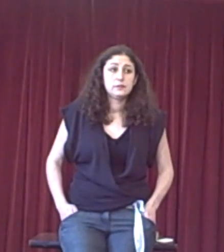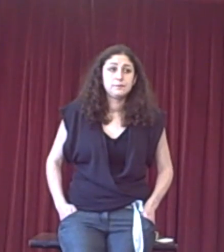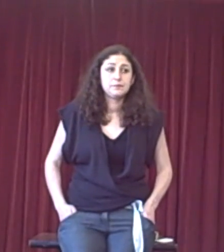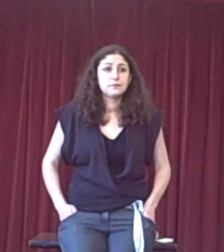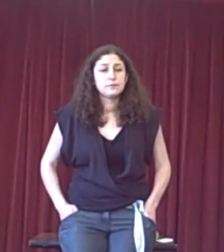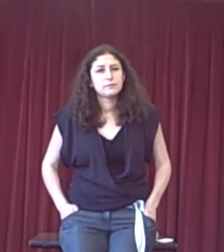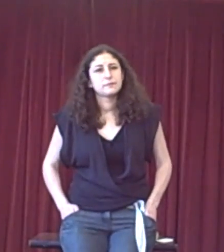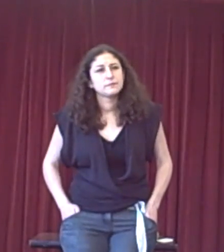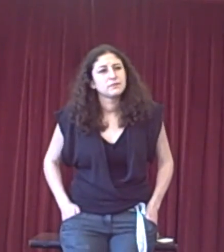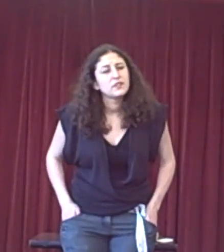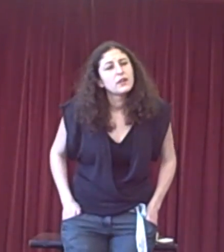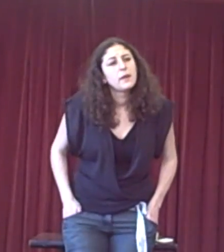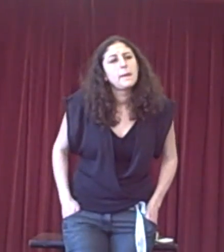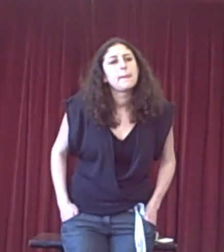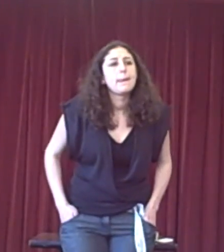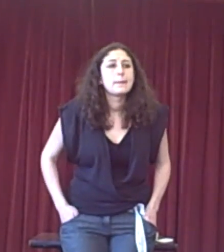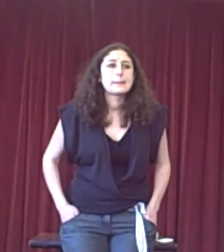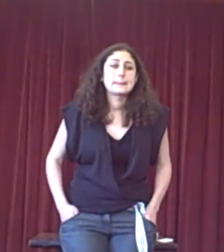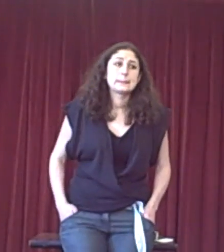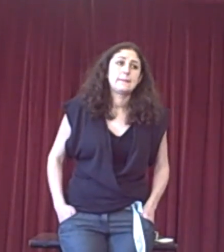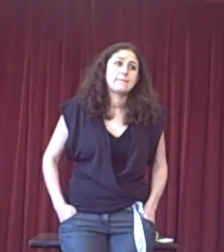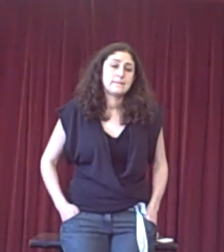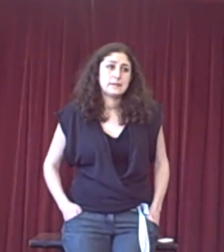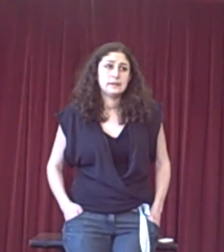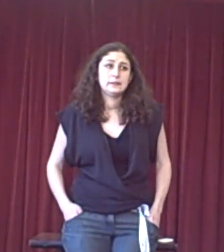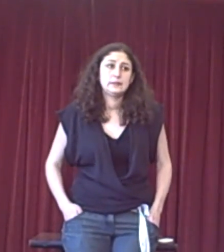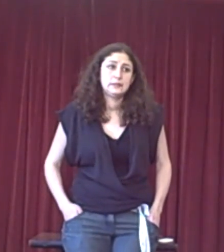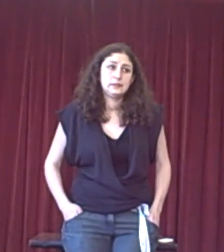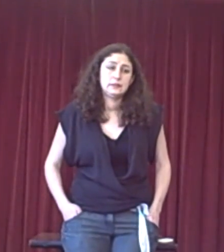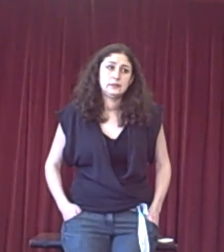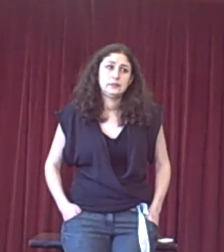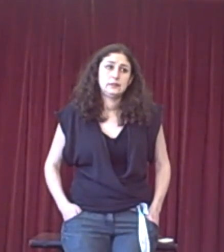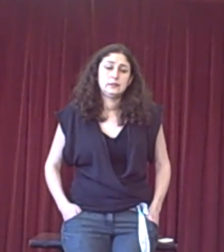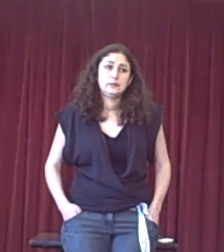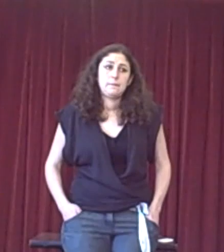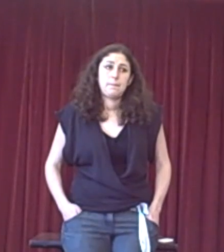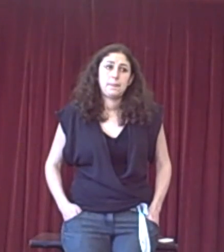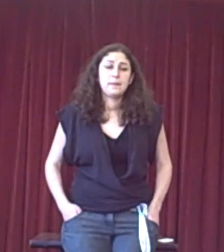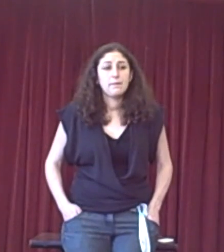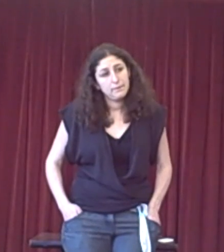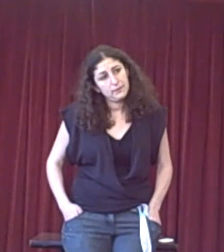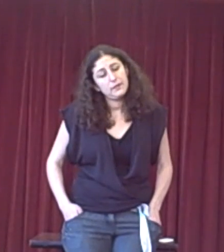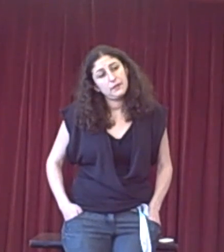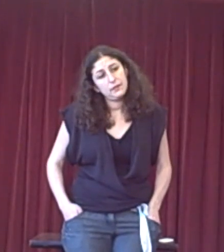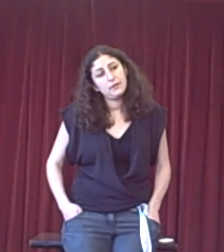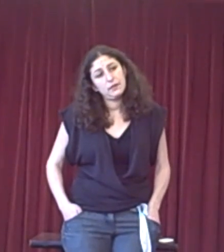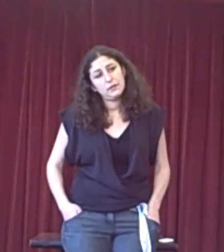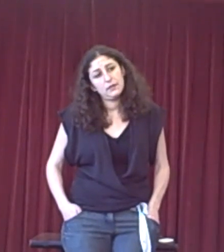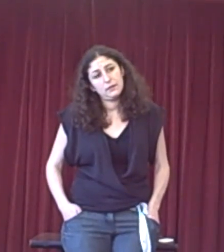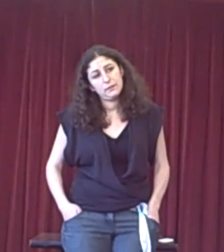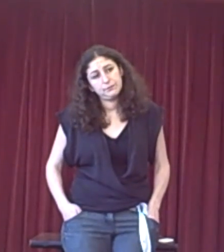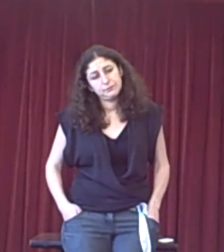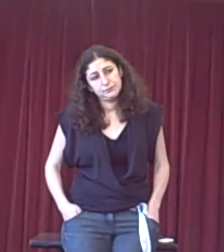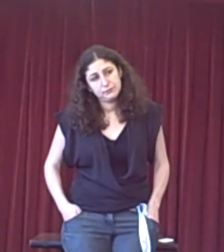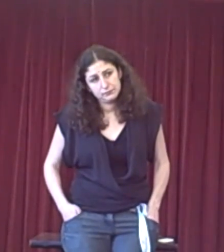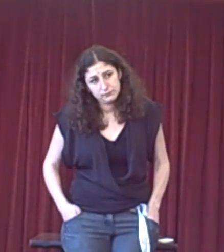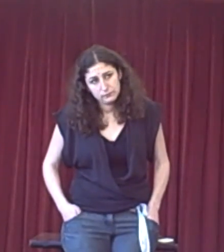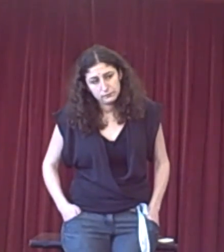it. Like, the motion asks for some active action, for some active plan, and they go on principle, you